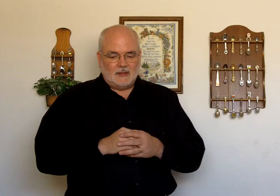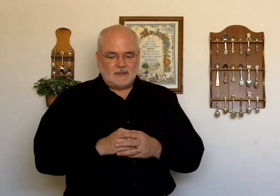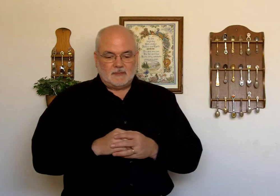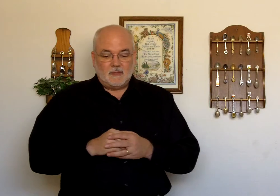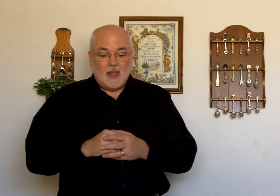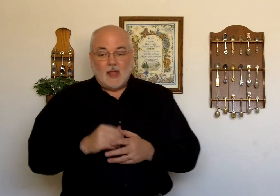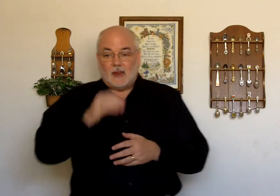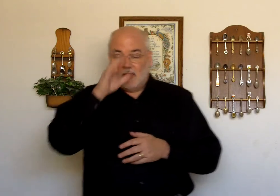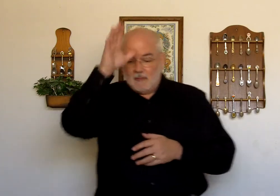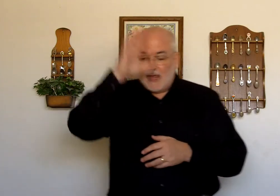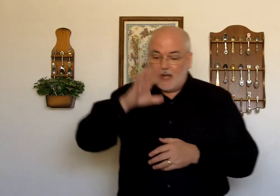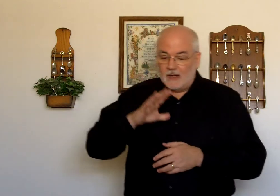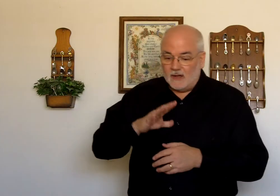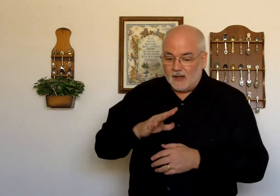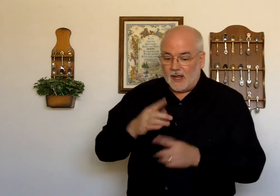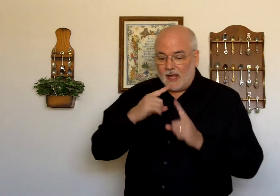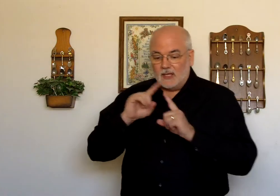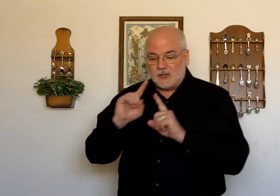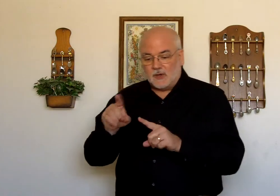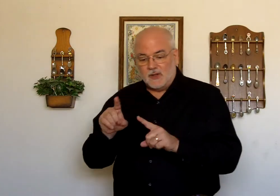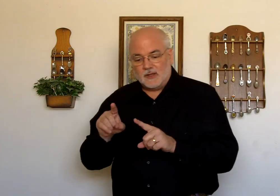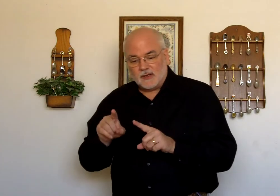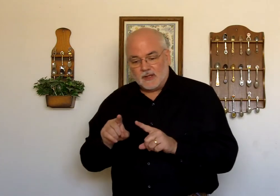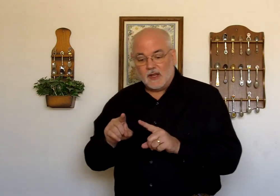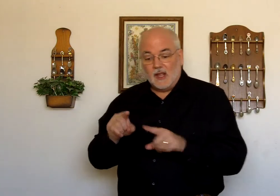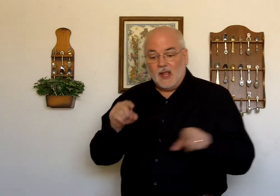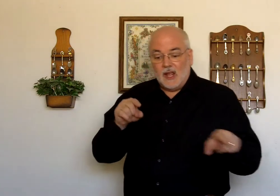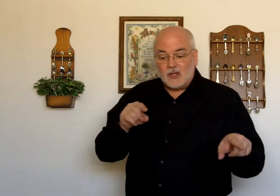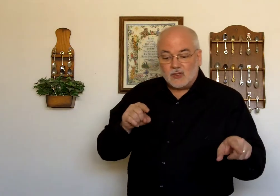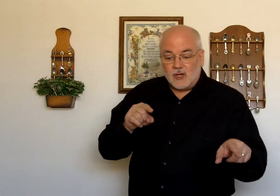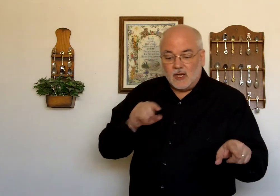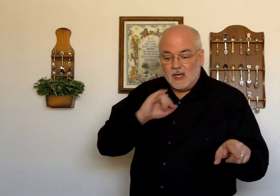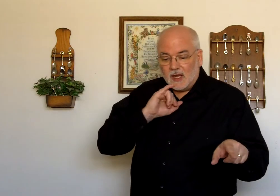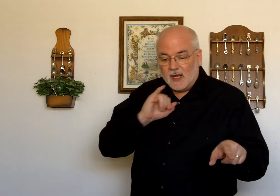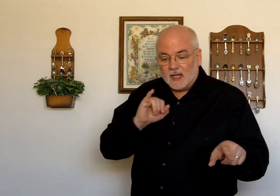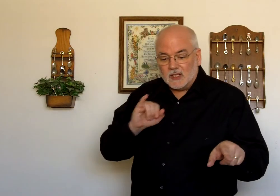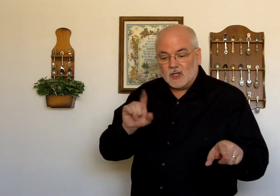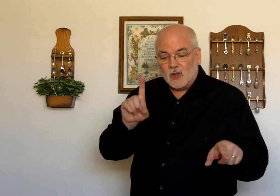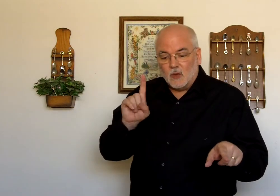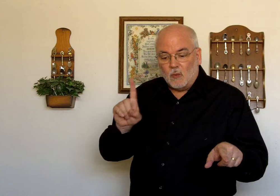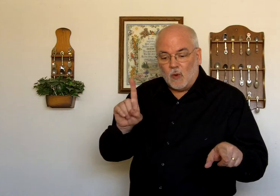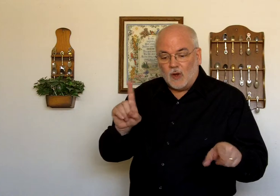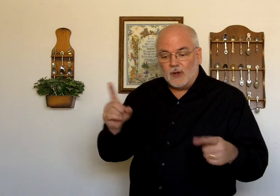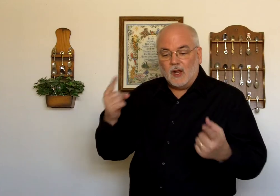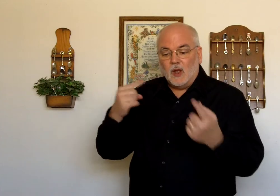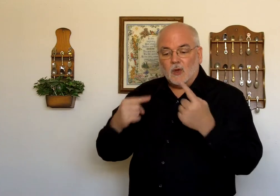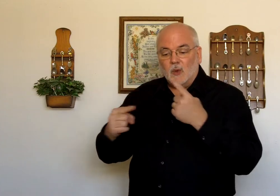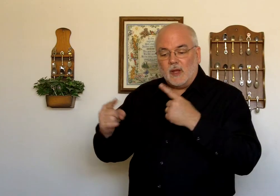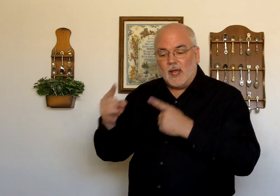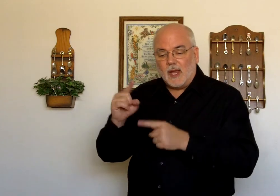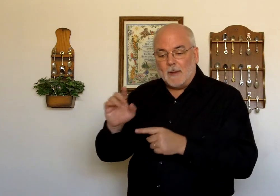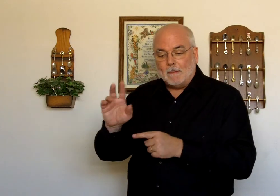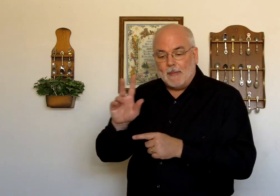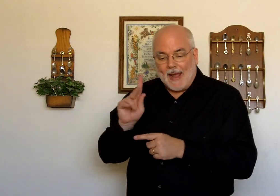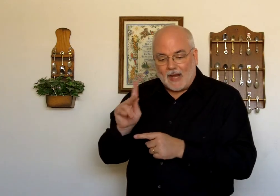The man answered. She is the one who came back